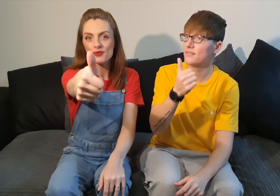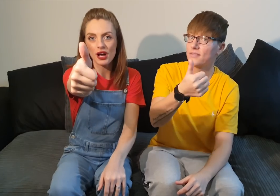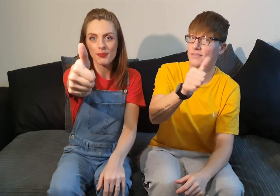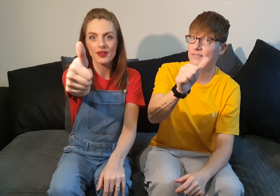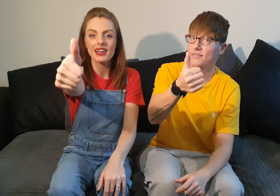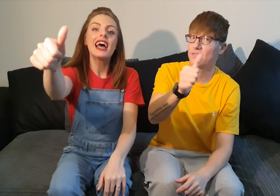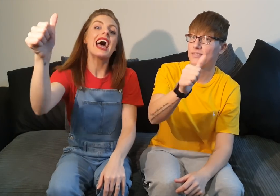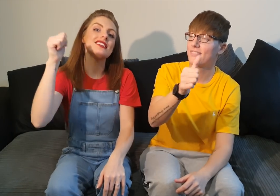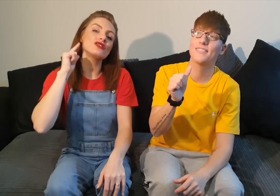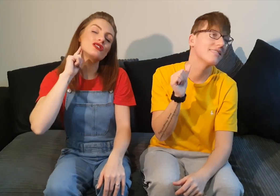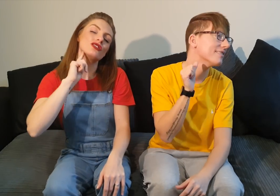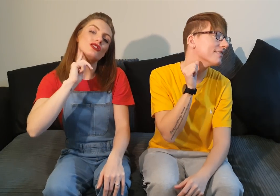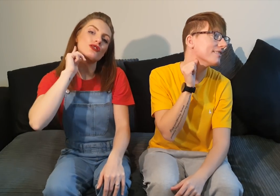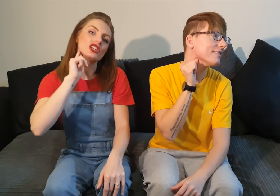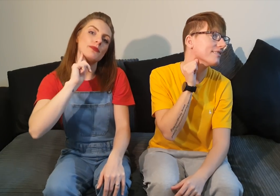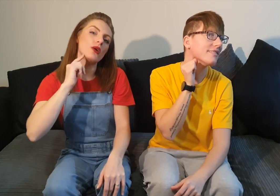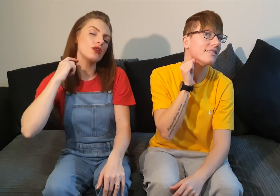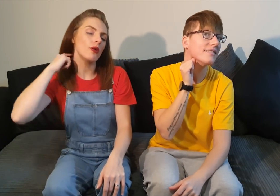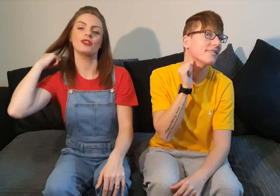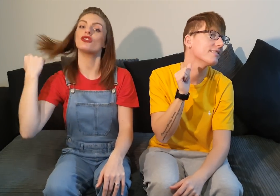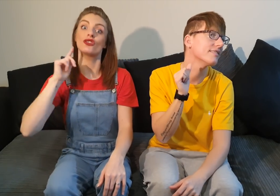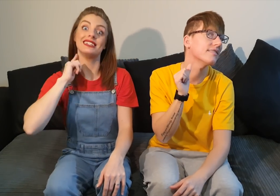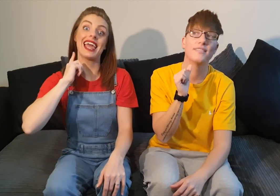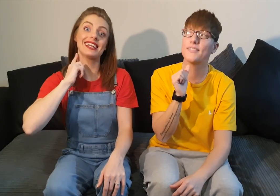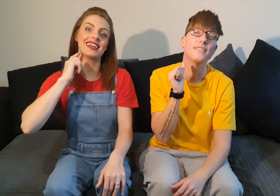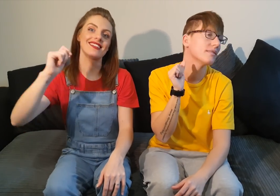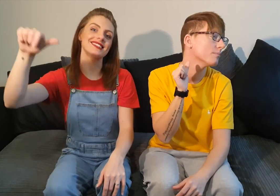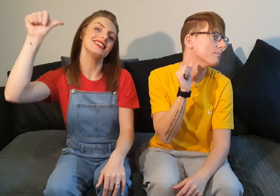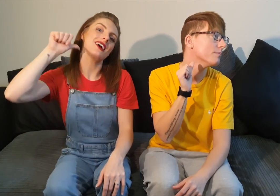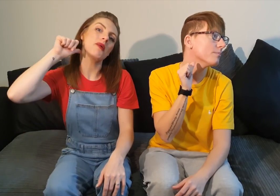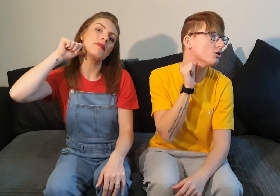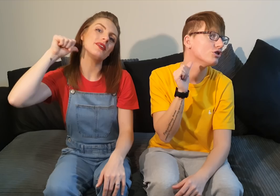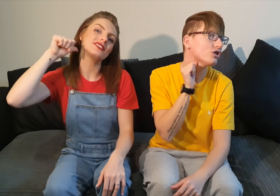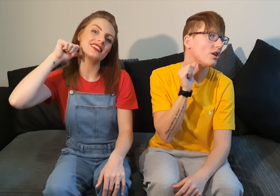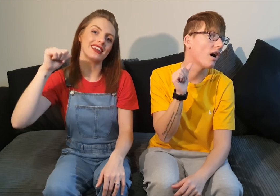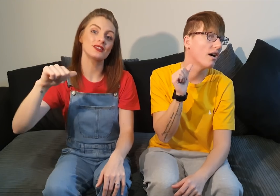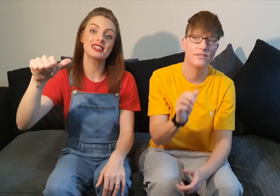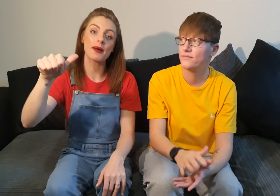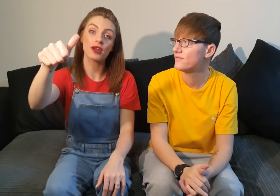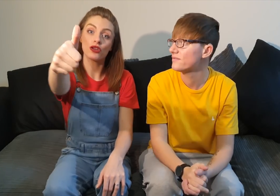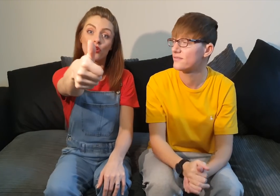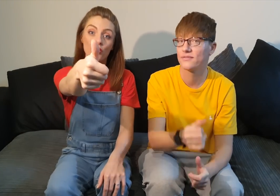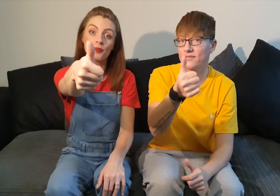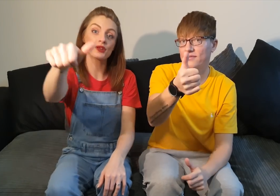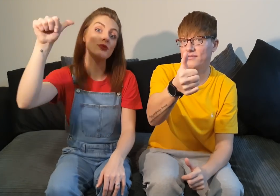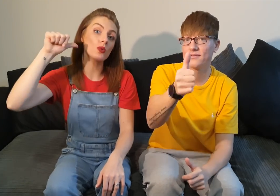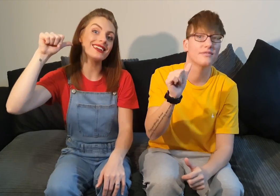up and it's just under your cheekbone almost on your neck and this is butcher so tap your thumbs up twice